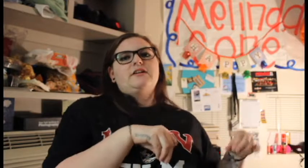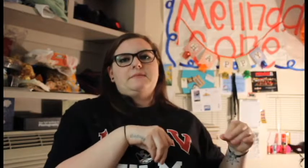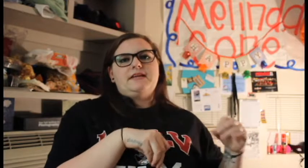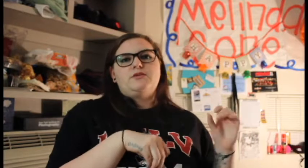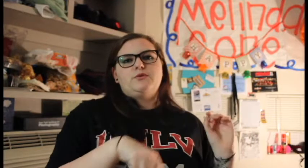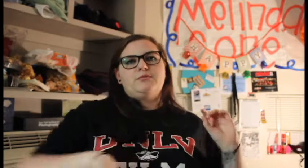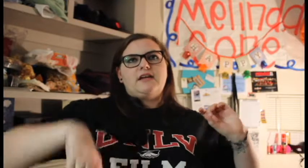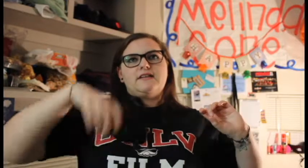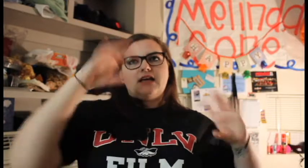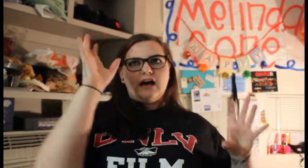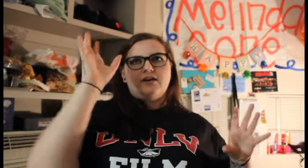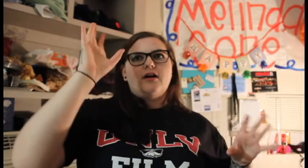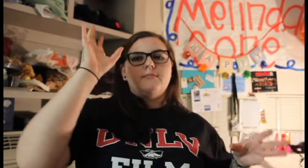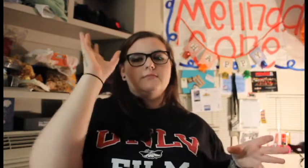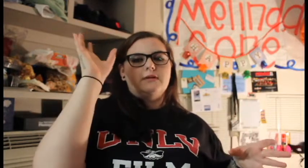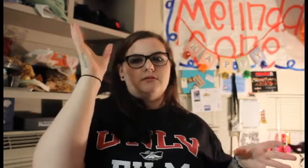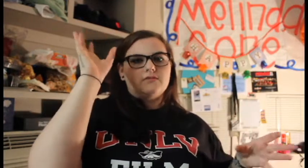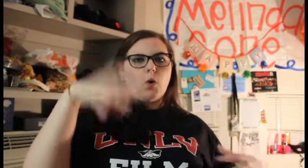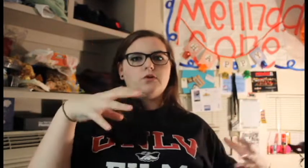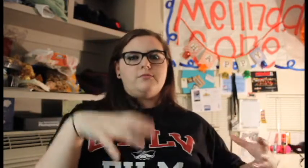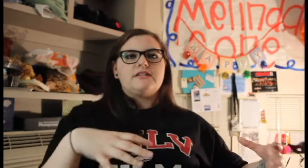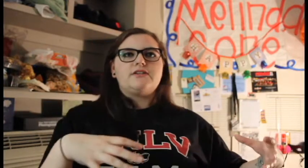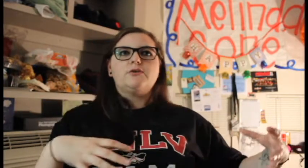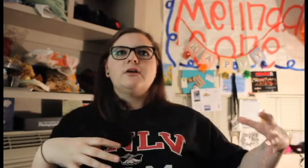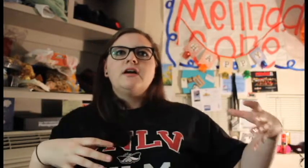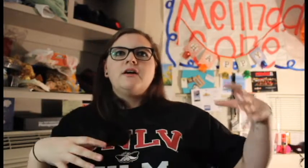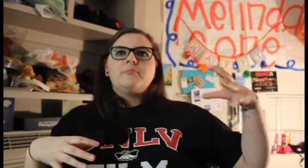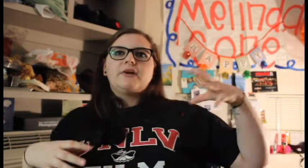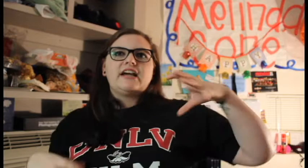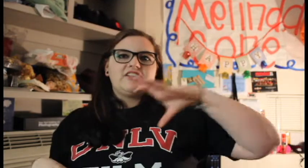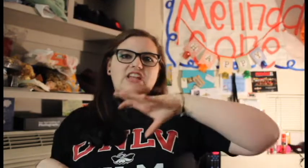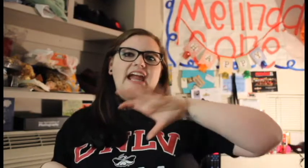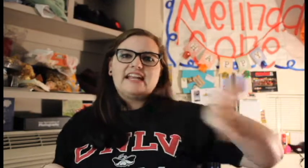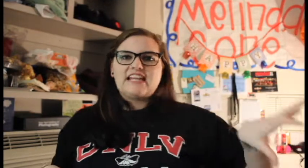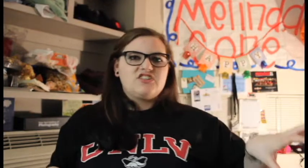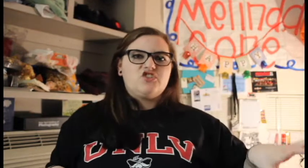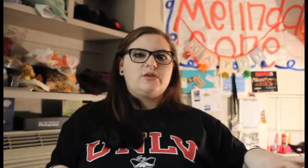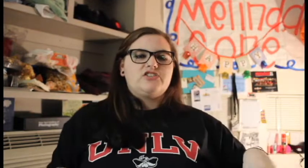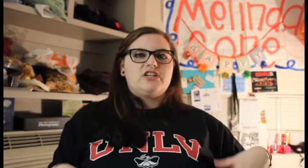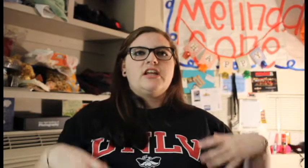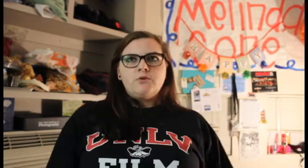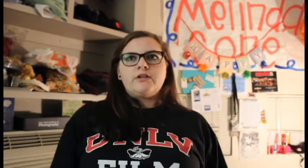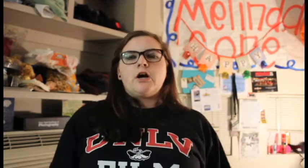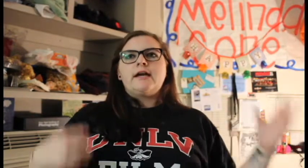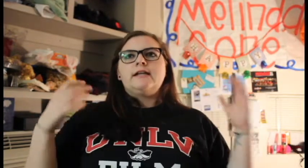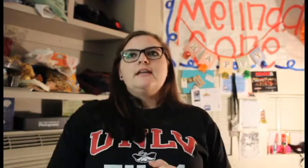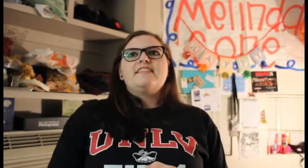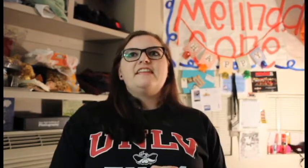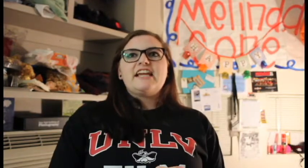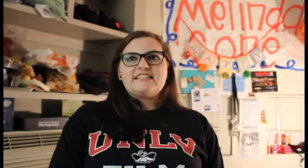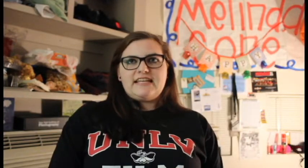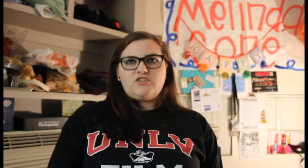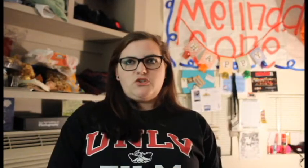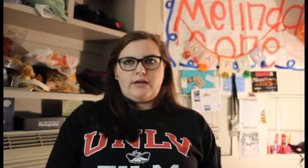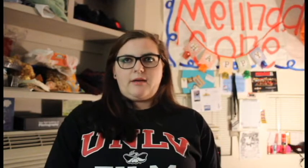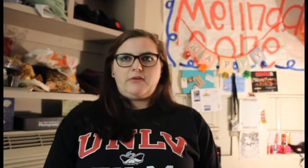bus pass to her because higher up told me to but I just hated that situation. Moving on. The next thing to happen